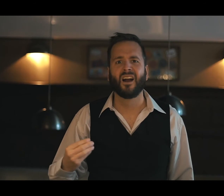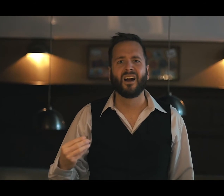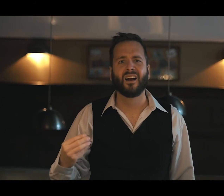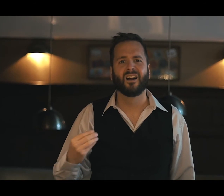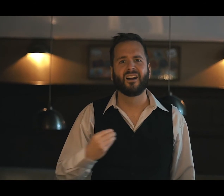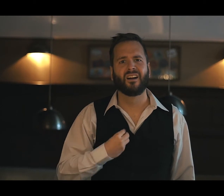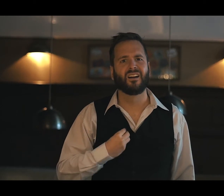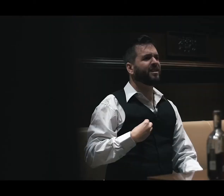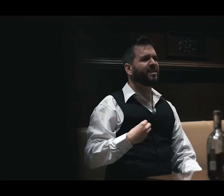say